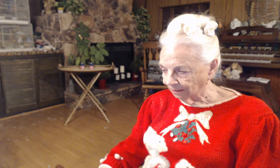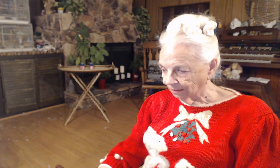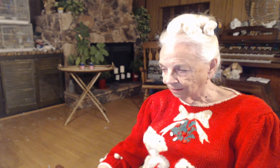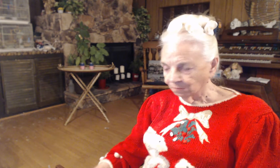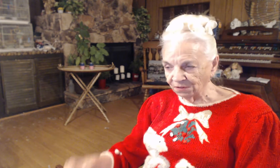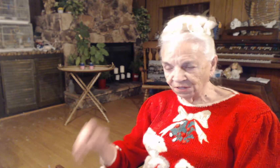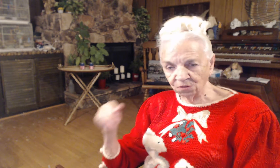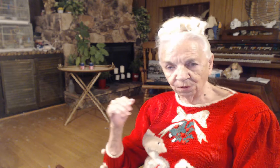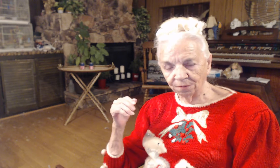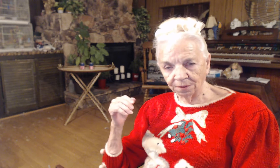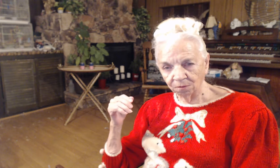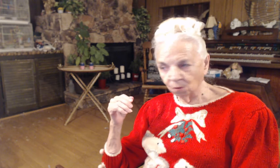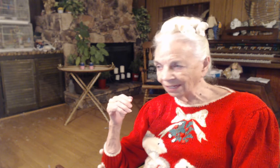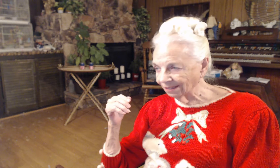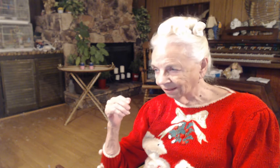Possessed with what? Who?